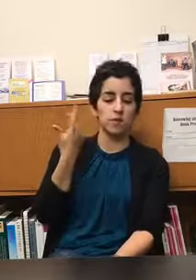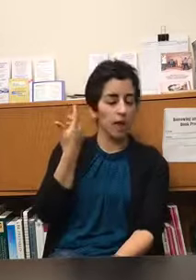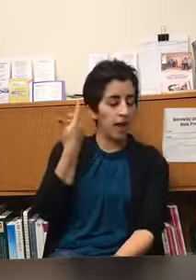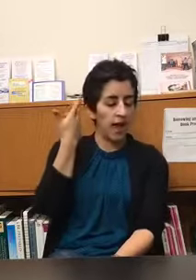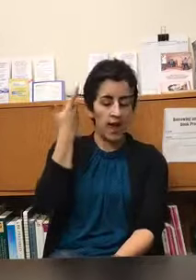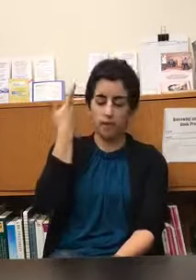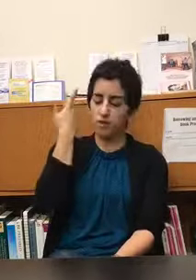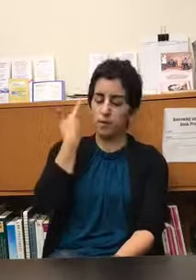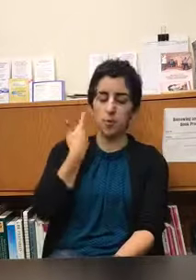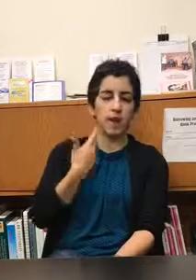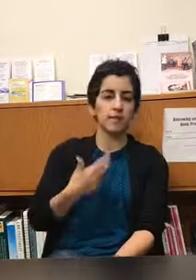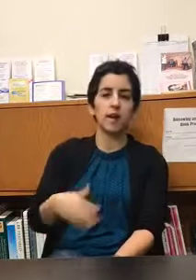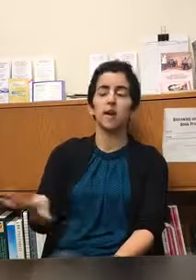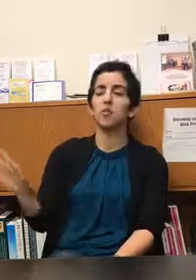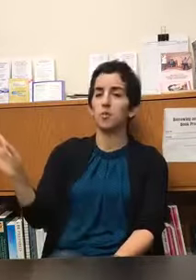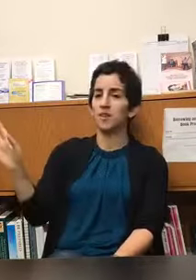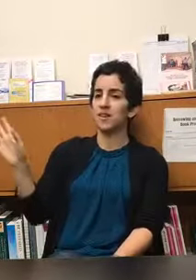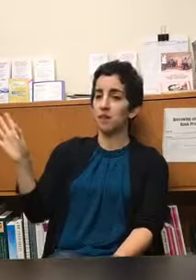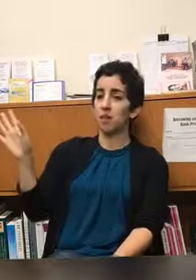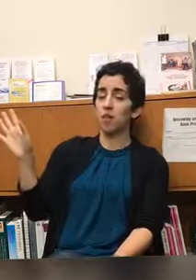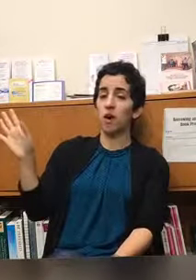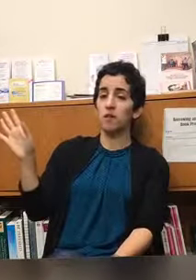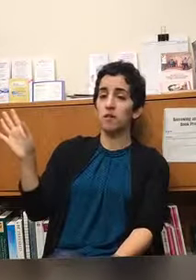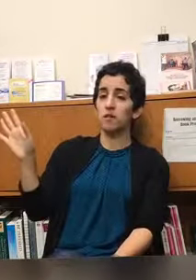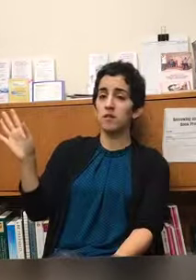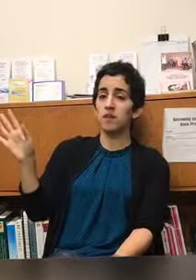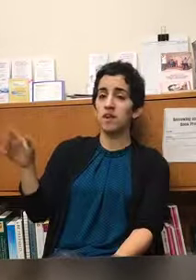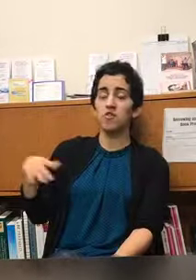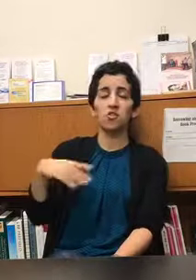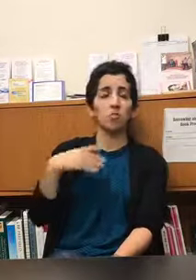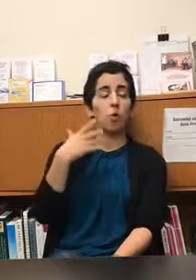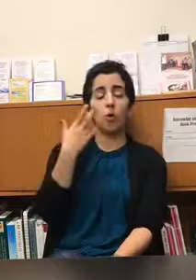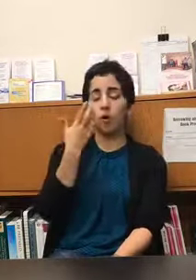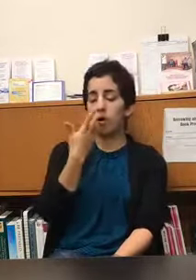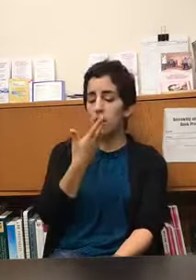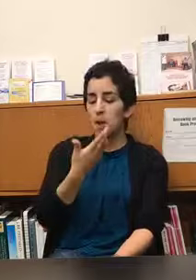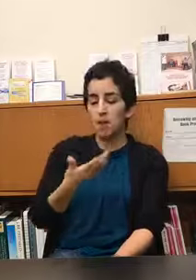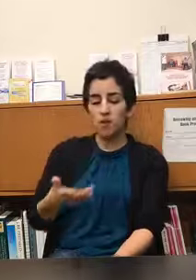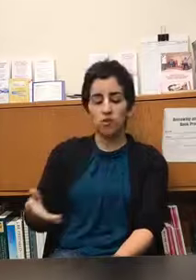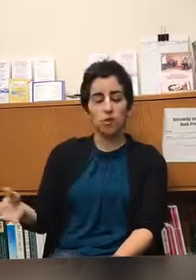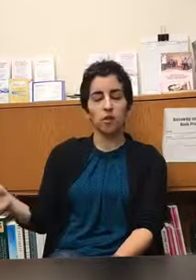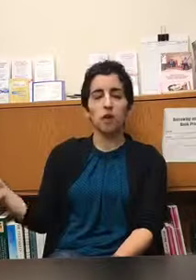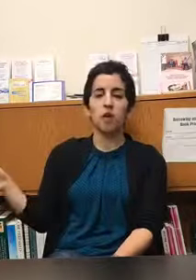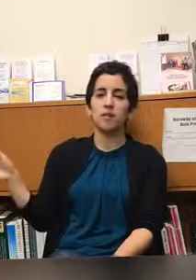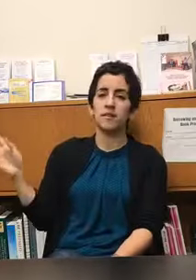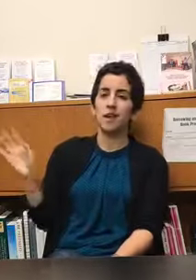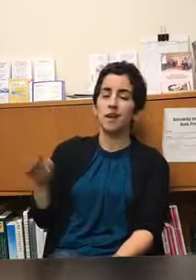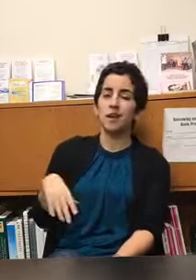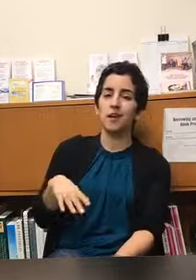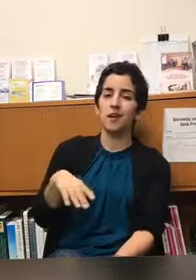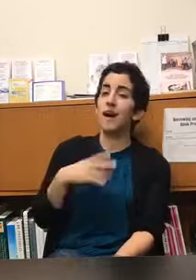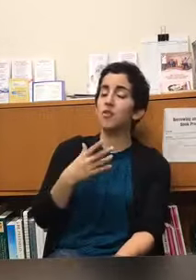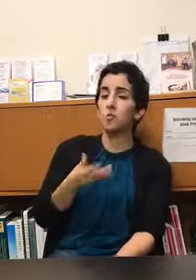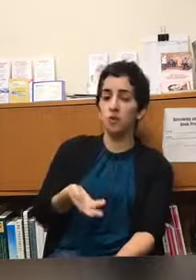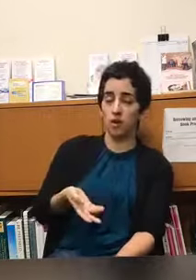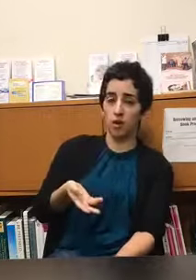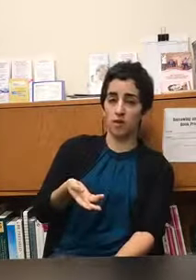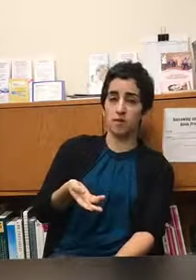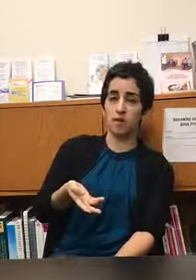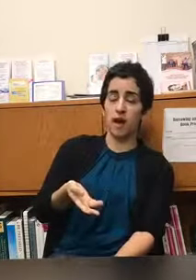every time you exhale you're releasing the thoughts and or picturing the thoughts like clouds moving across the sky